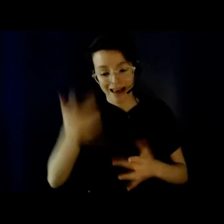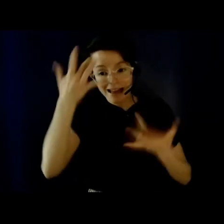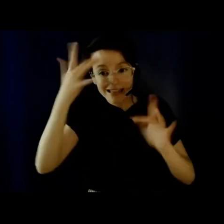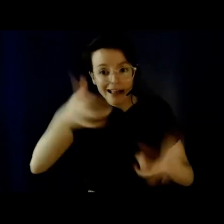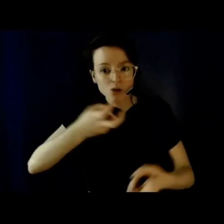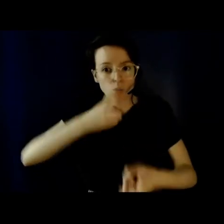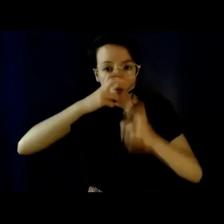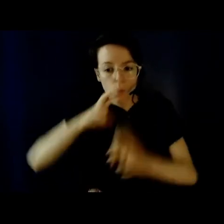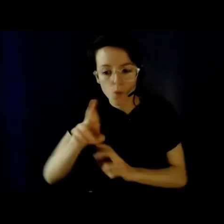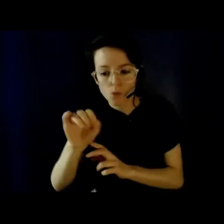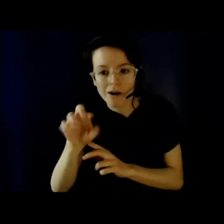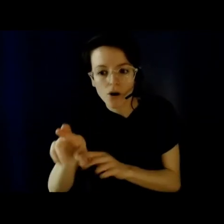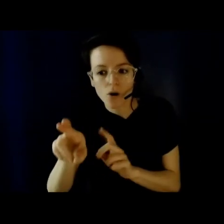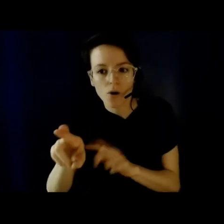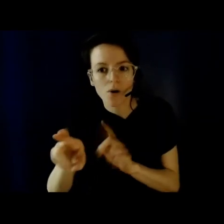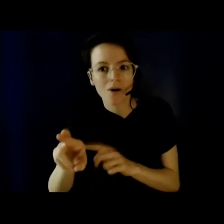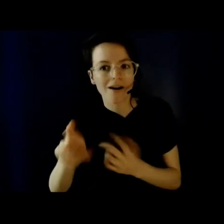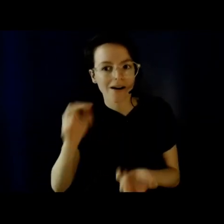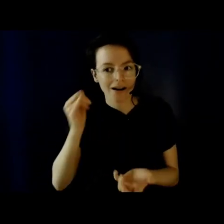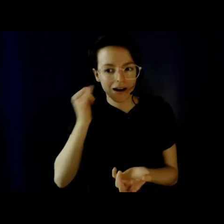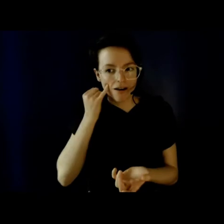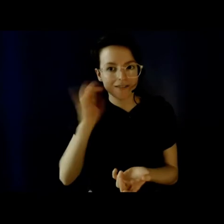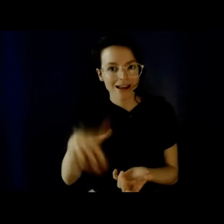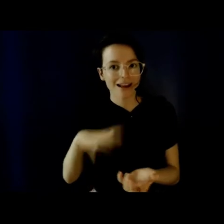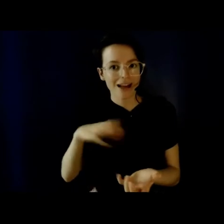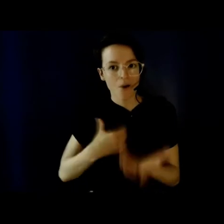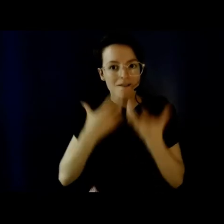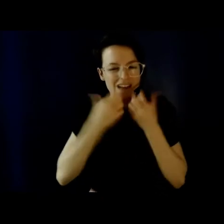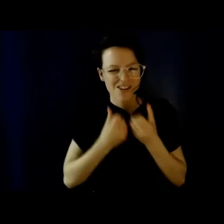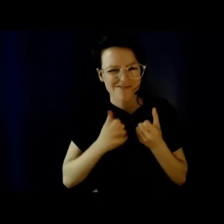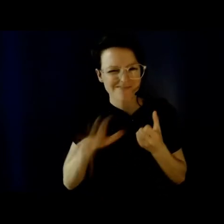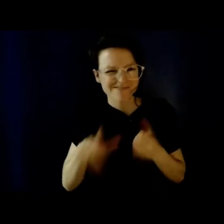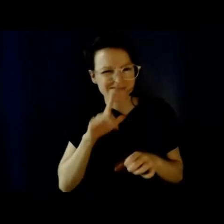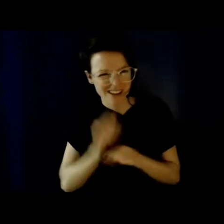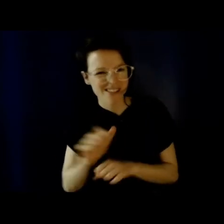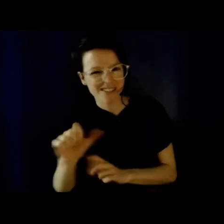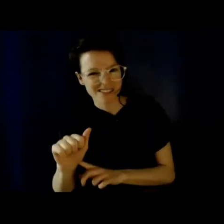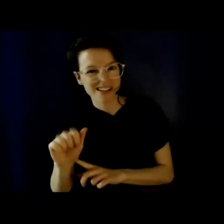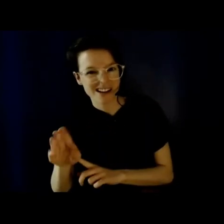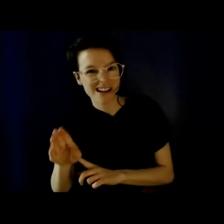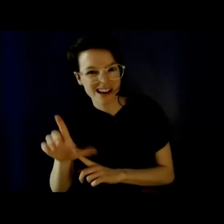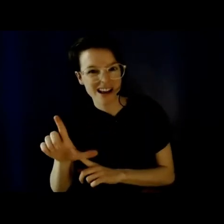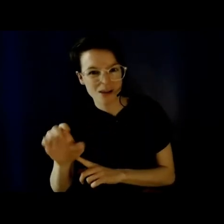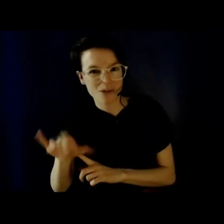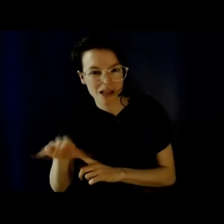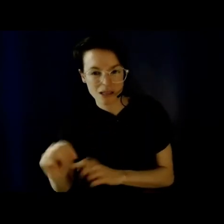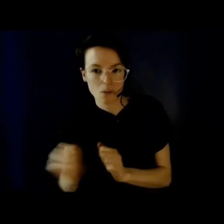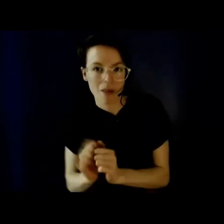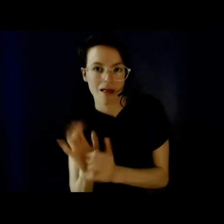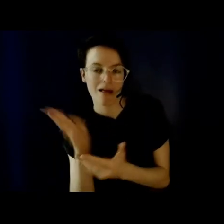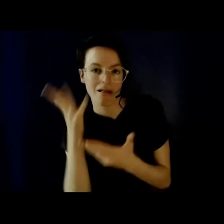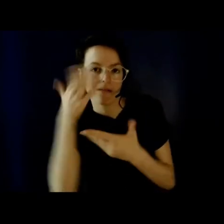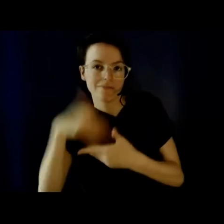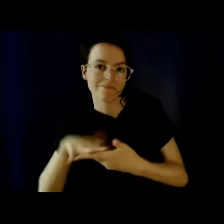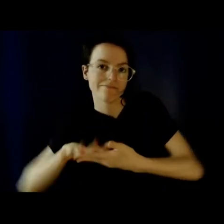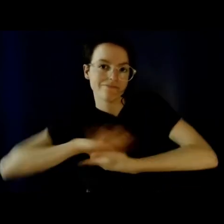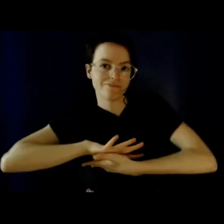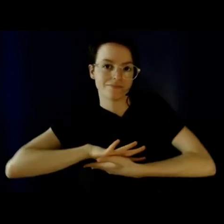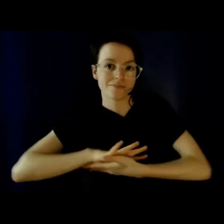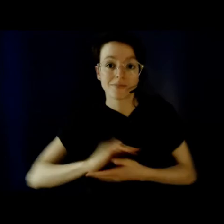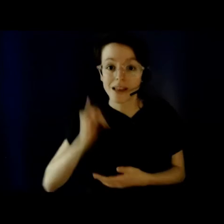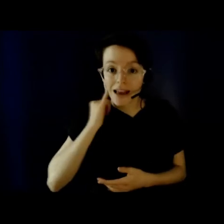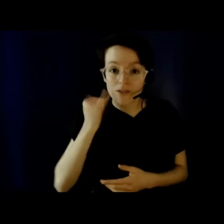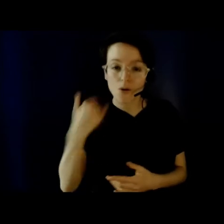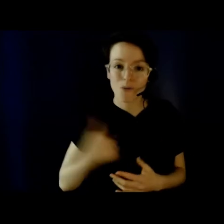was what the university was truly committed to upholding, we would have already taken steps to ensure that all students and instructors have barrier-free